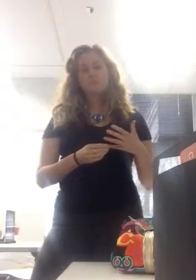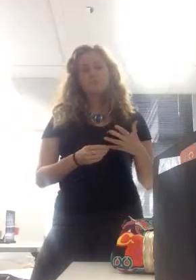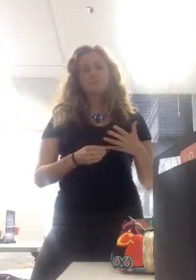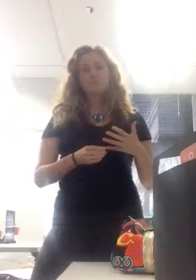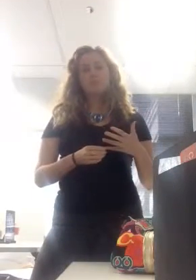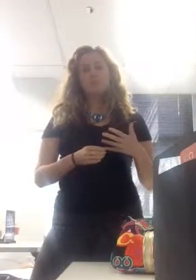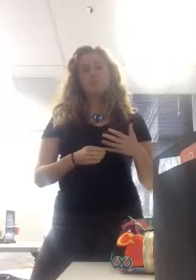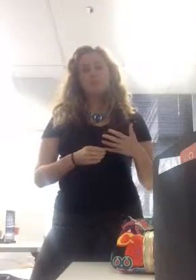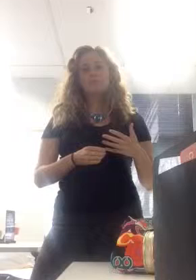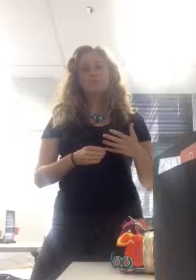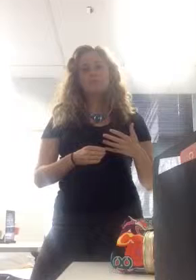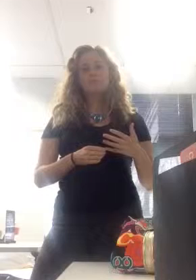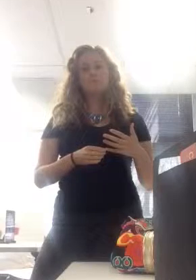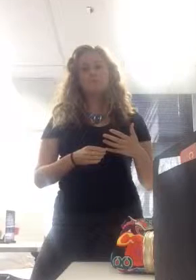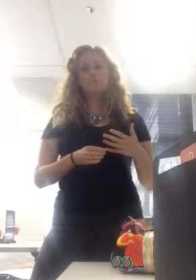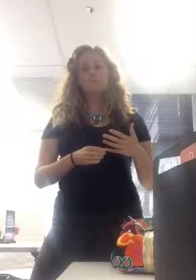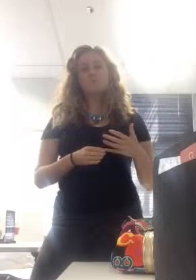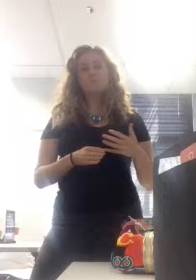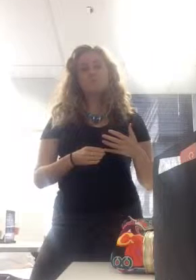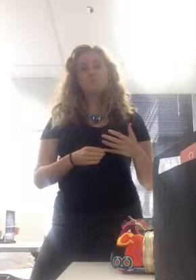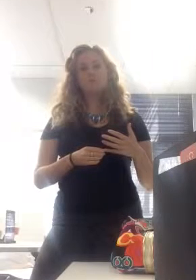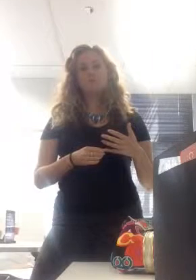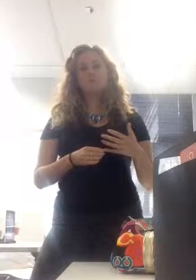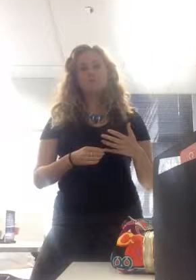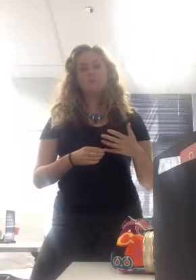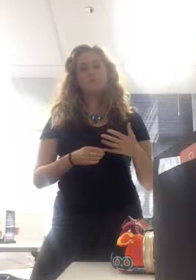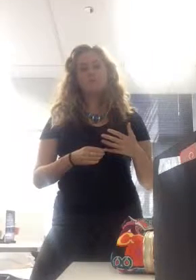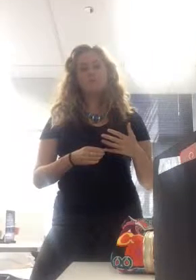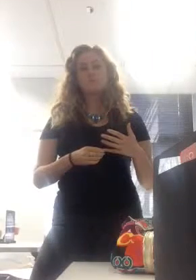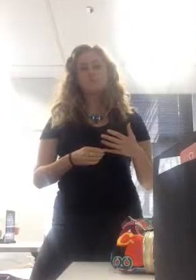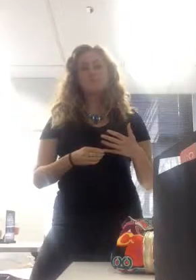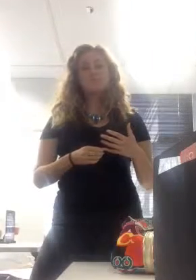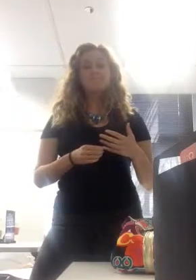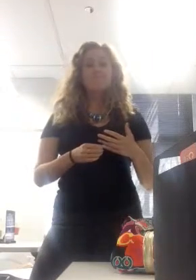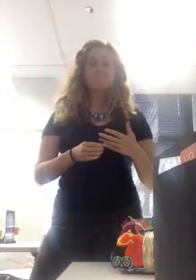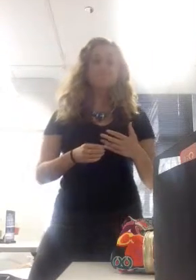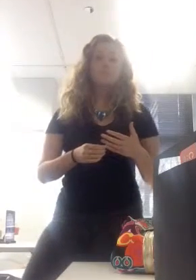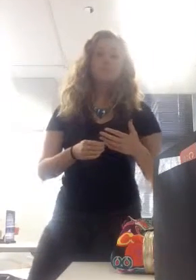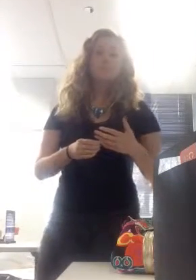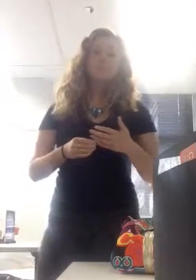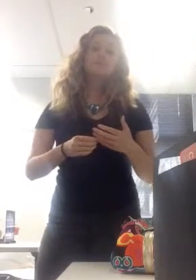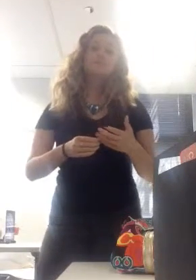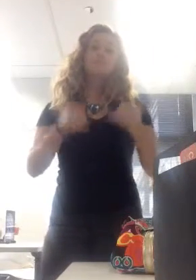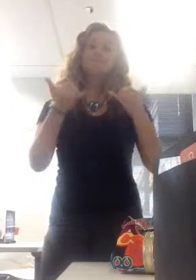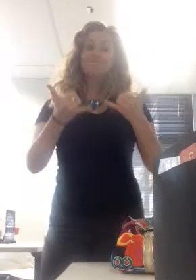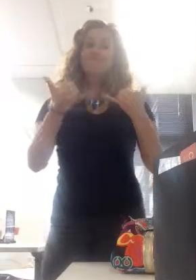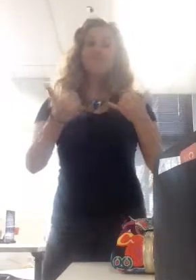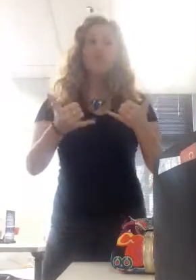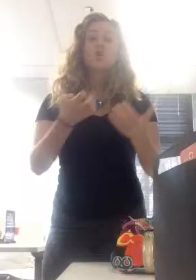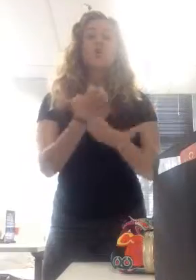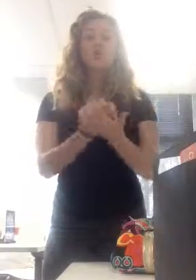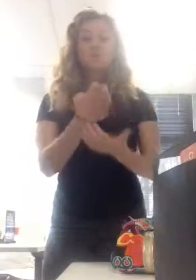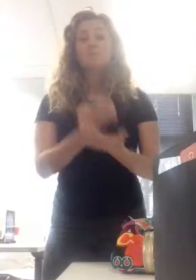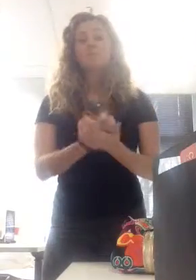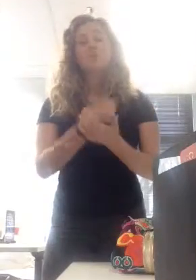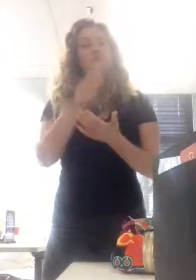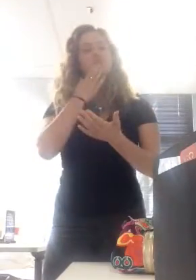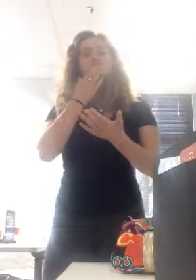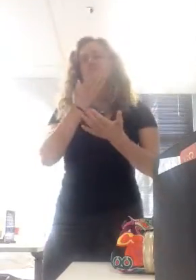Well, right, it's good to be, in this economy, it's good to be rich. You know, in the economy, it's kind of good to be rich. Let's